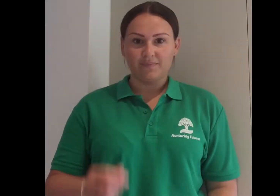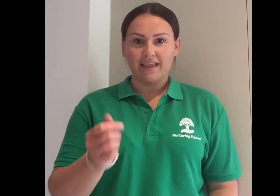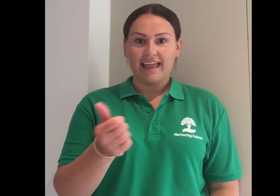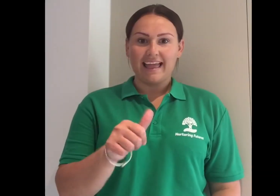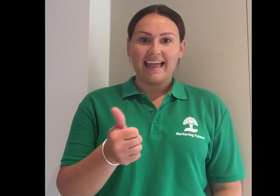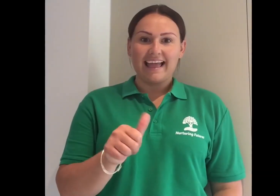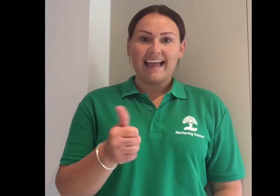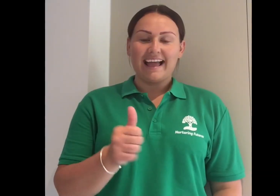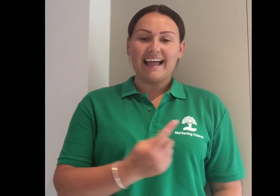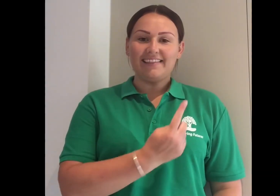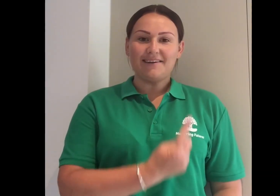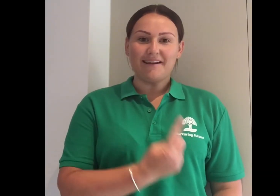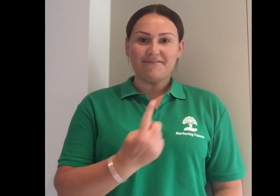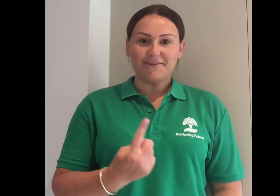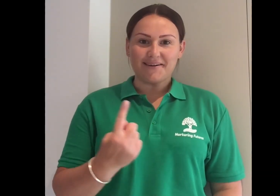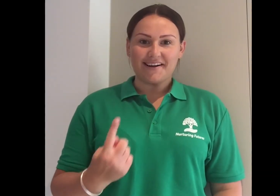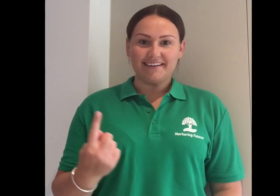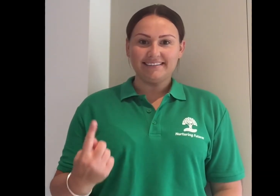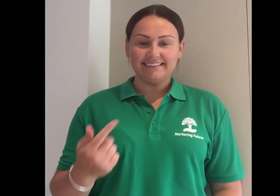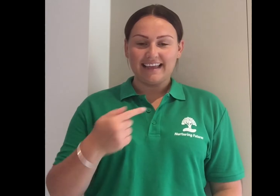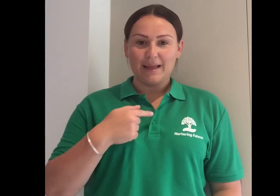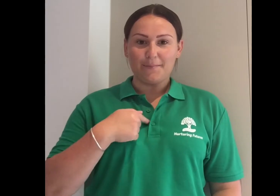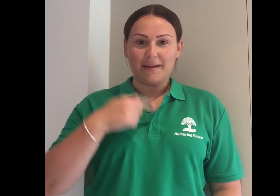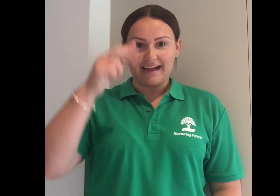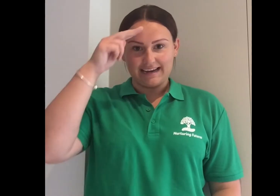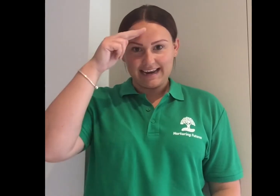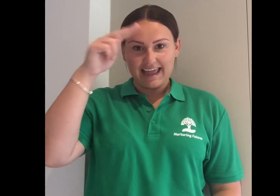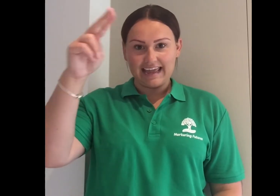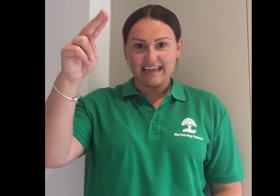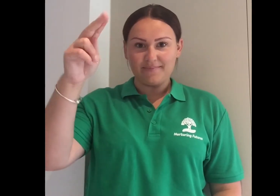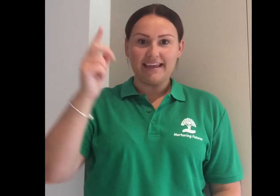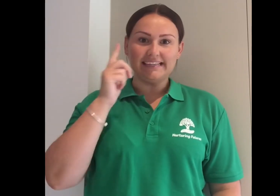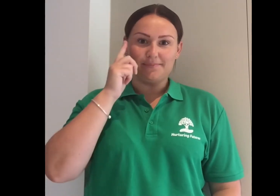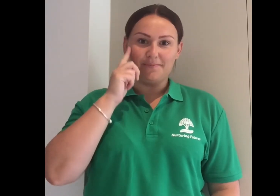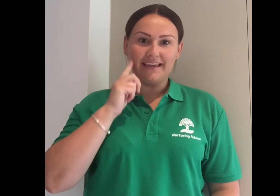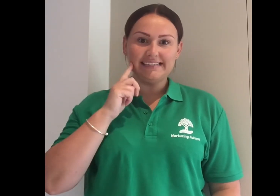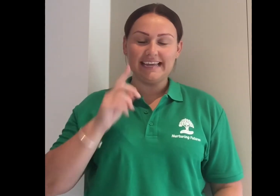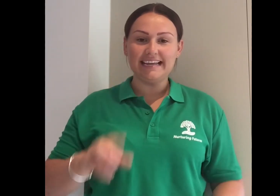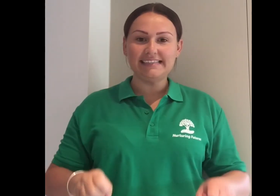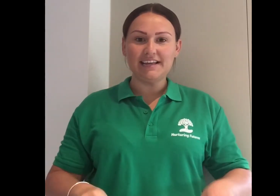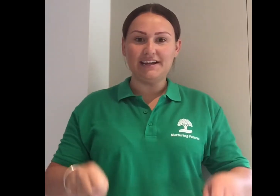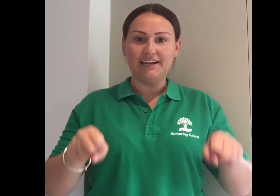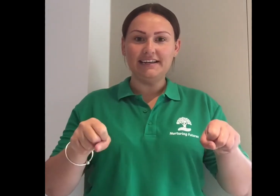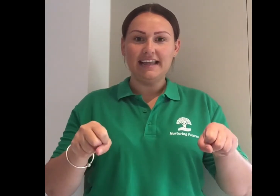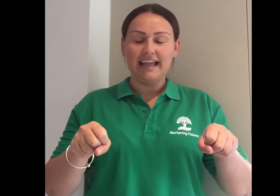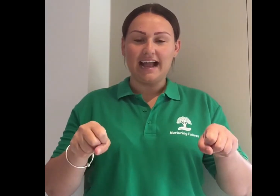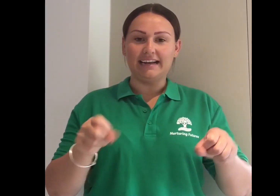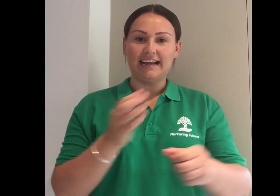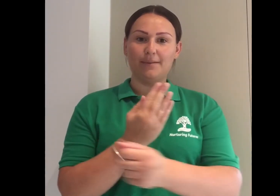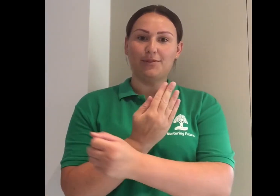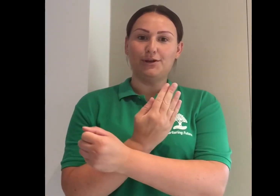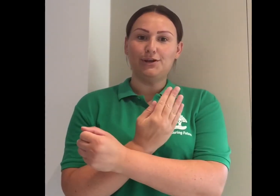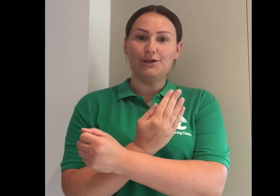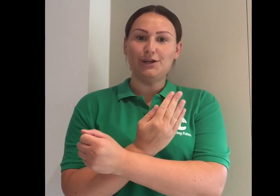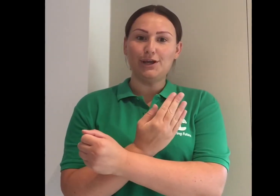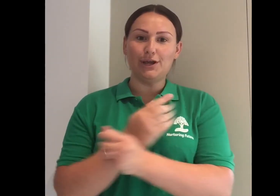Hello everyone my name is Miss Heaton and I am the new